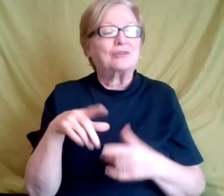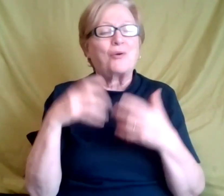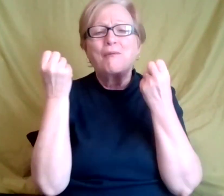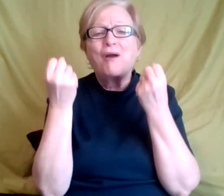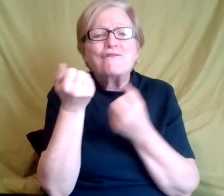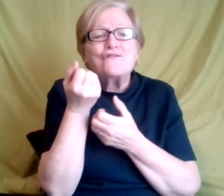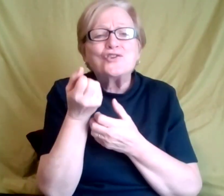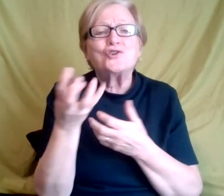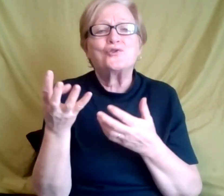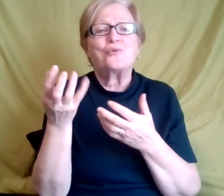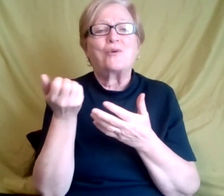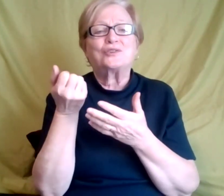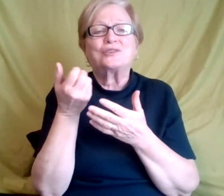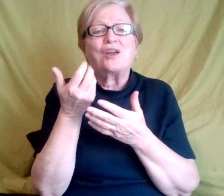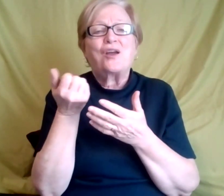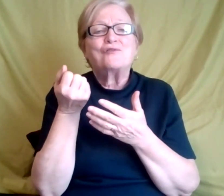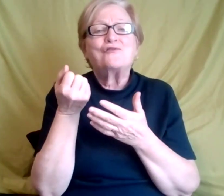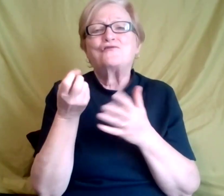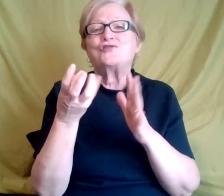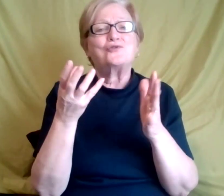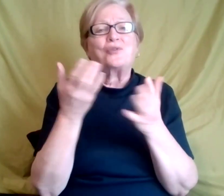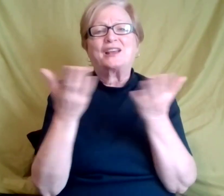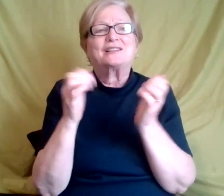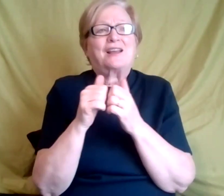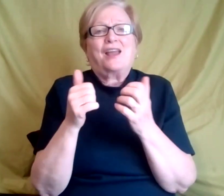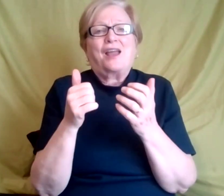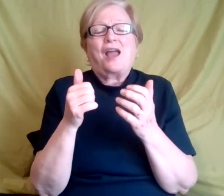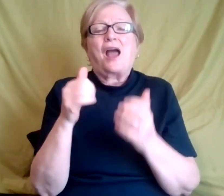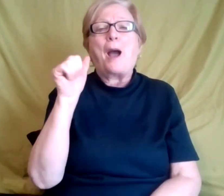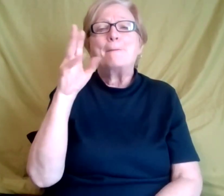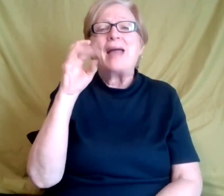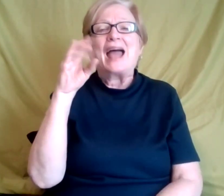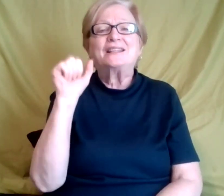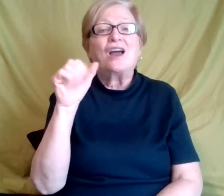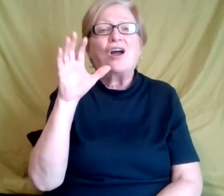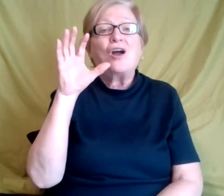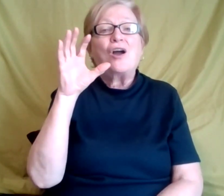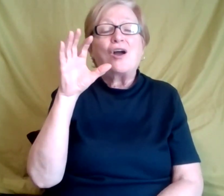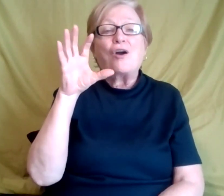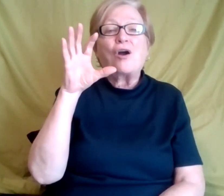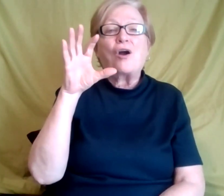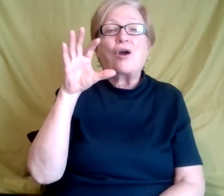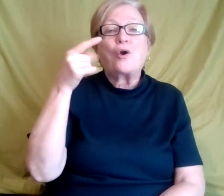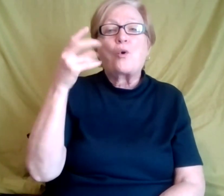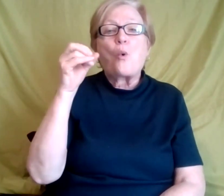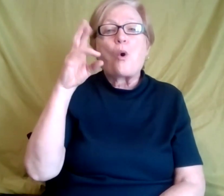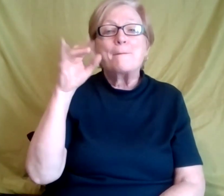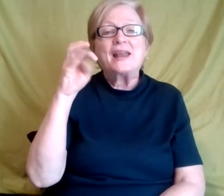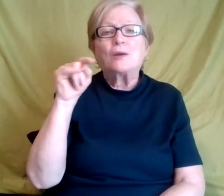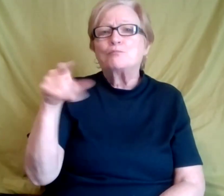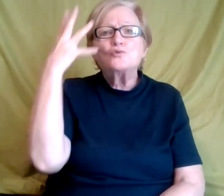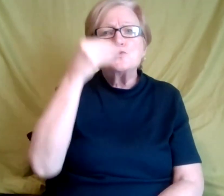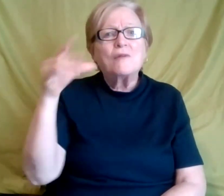you know, individuals, Amanda Gorman. Do you want to know who Amanda Gorman is? She was that beautiful young lady